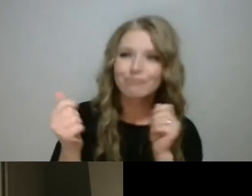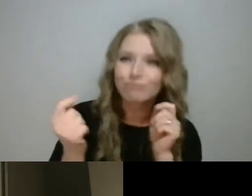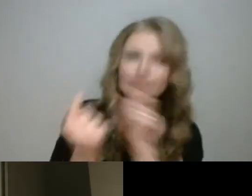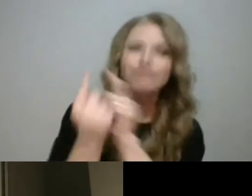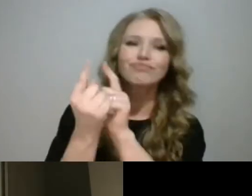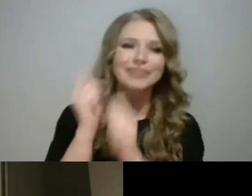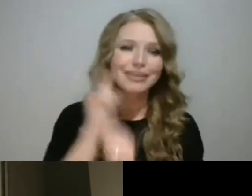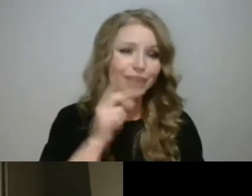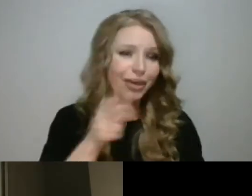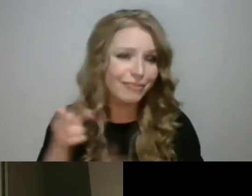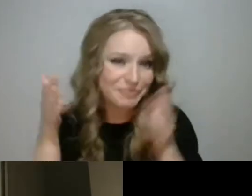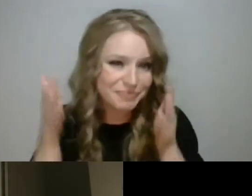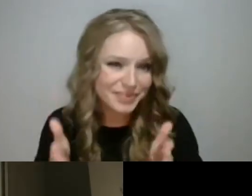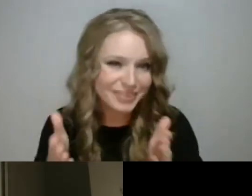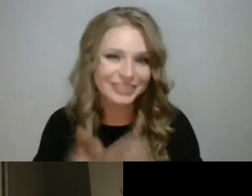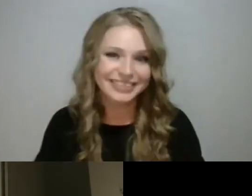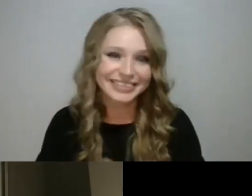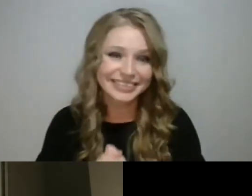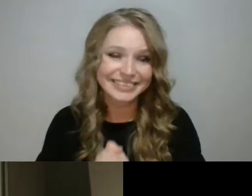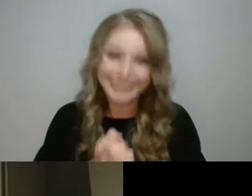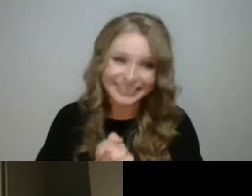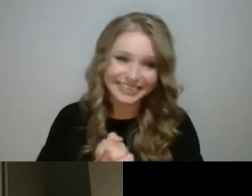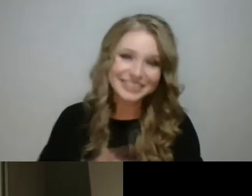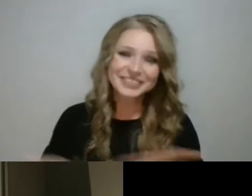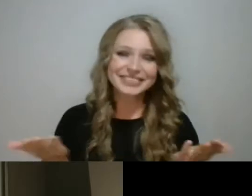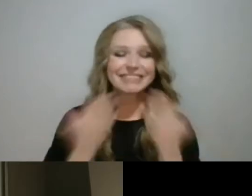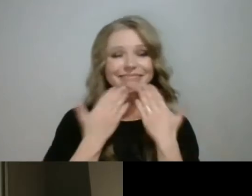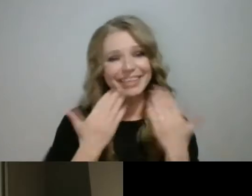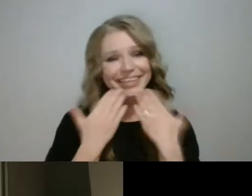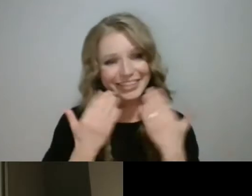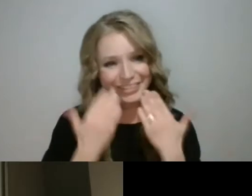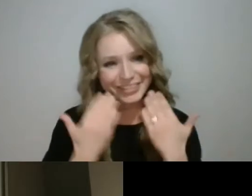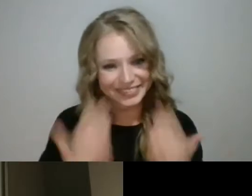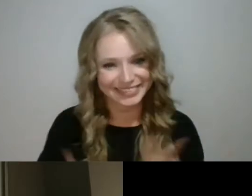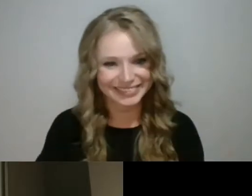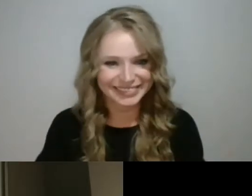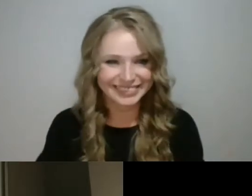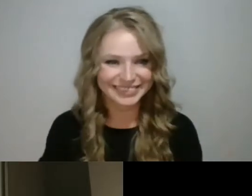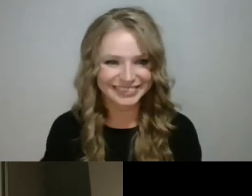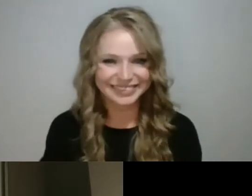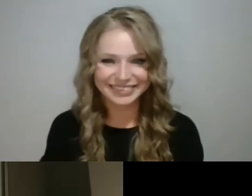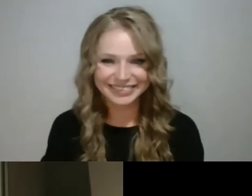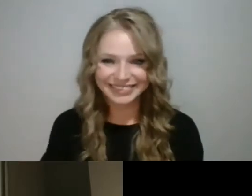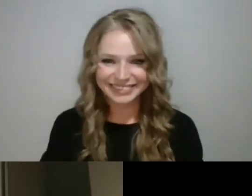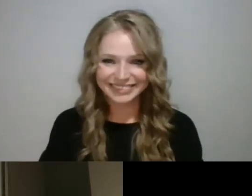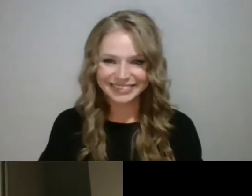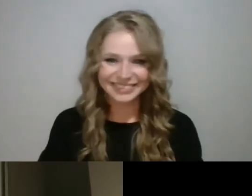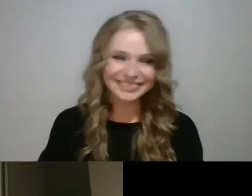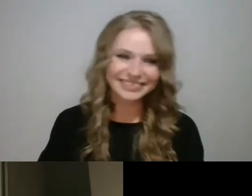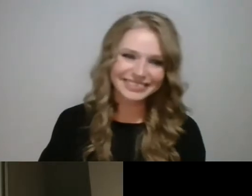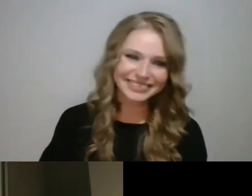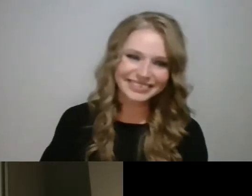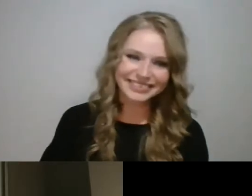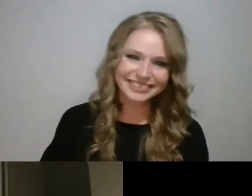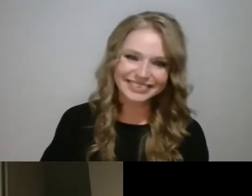people think and then will make that feeling of being uncomfortable approaching someone who is deaf a little less uncomfortable.